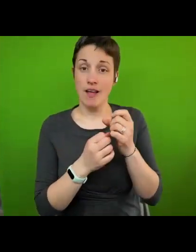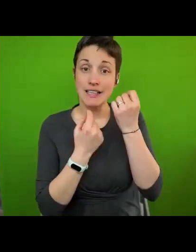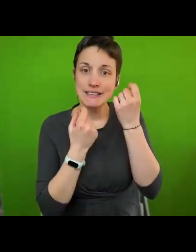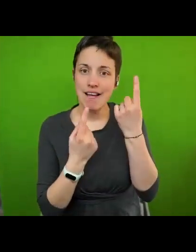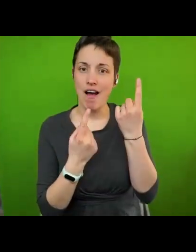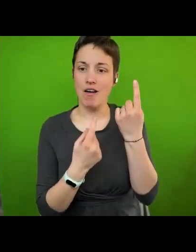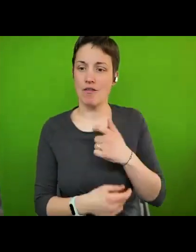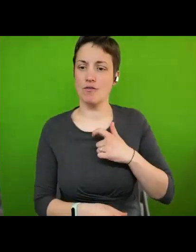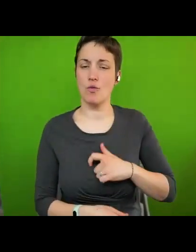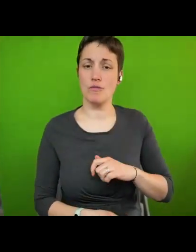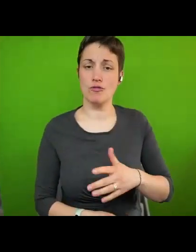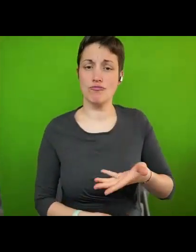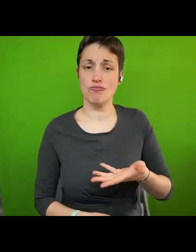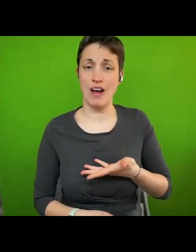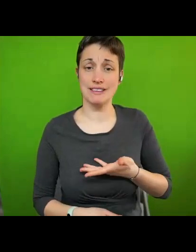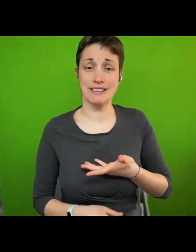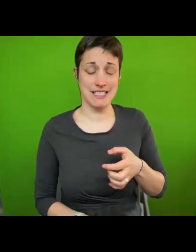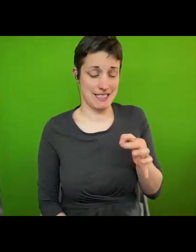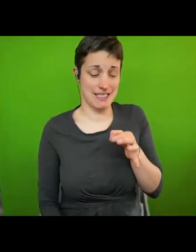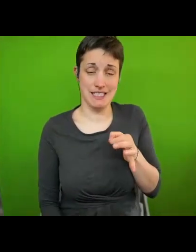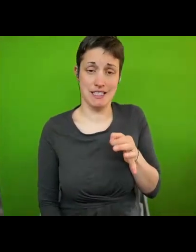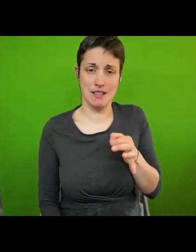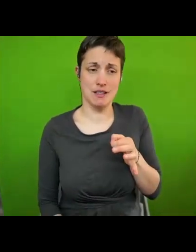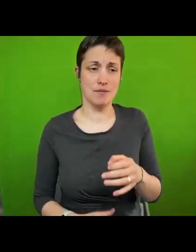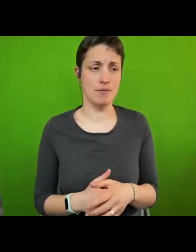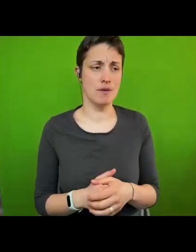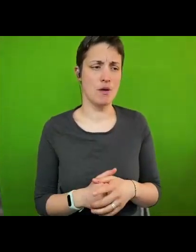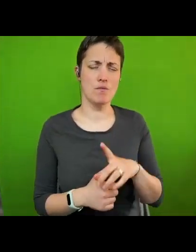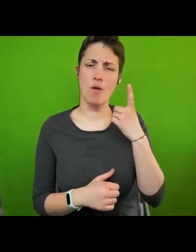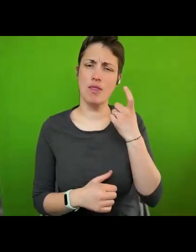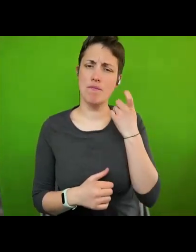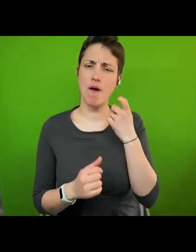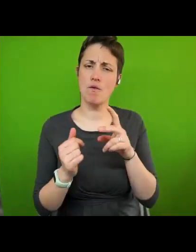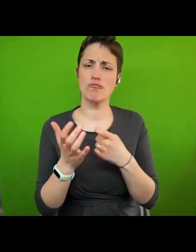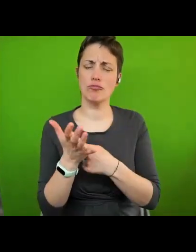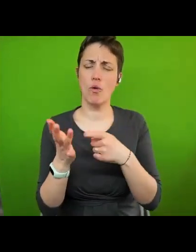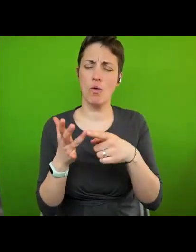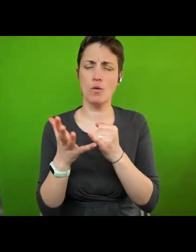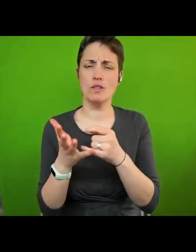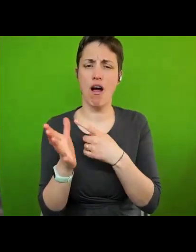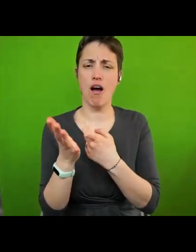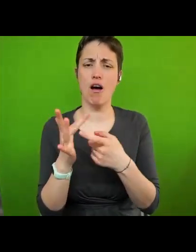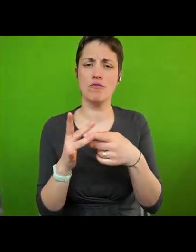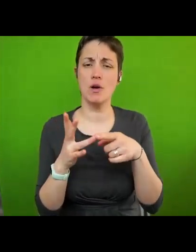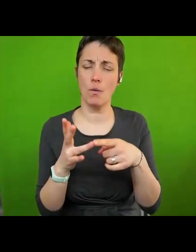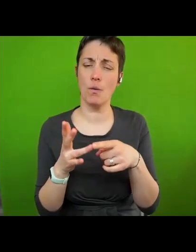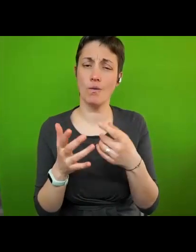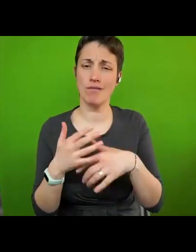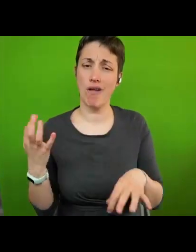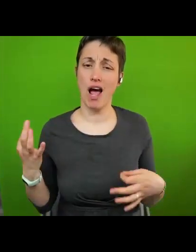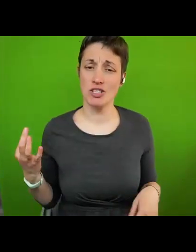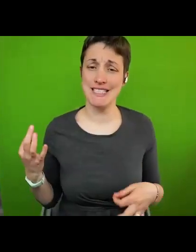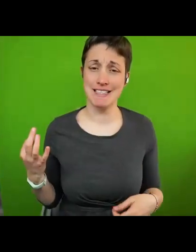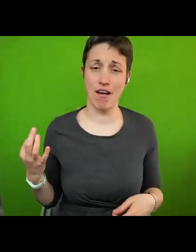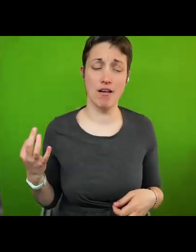emerging when the city of rosario in argentina in 1979 declared itself the first such human